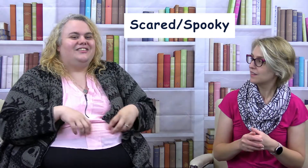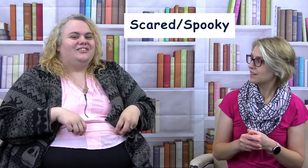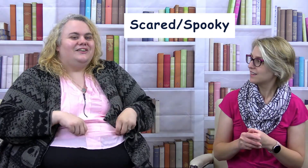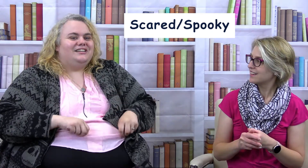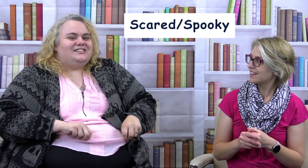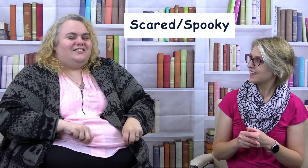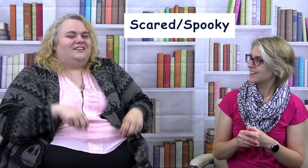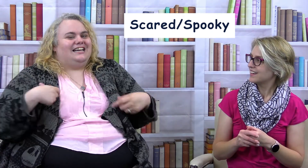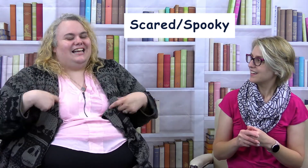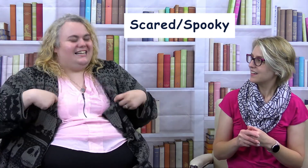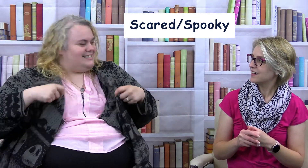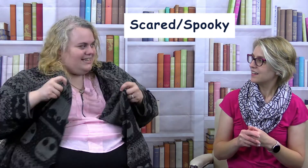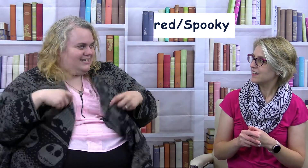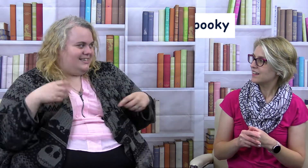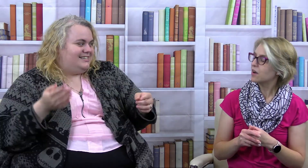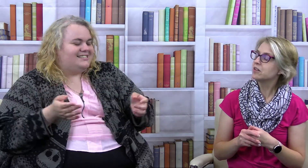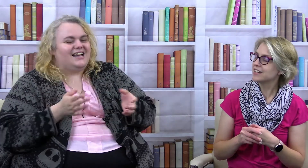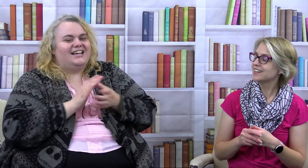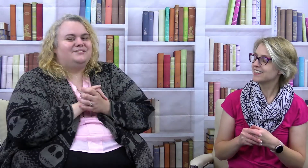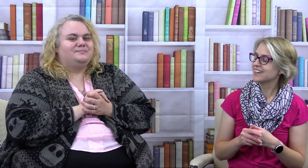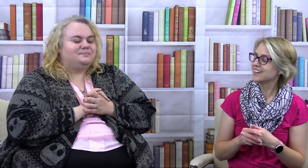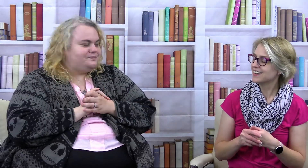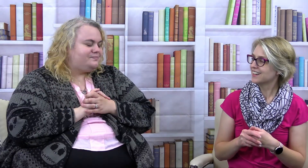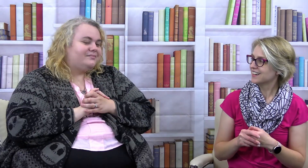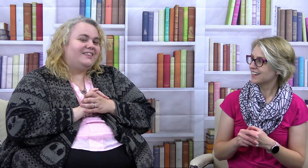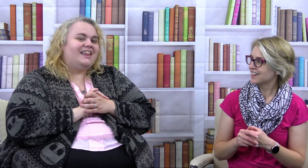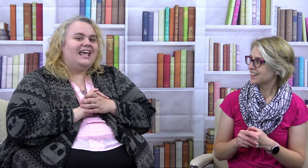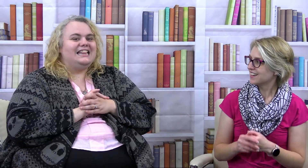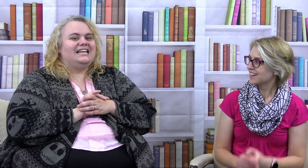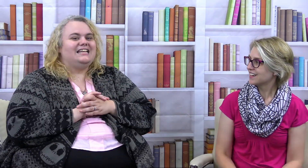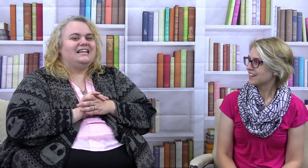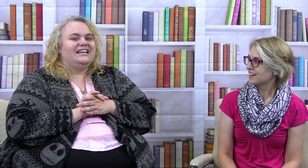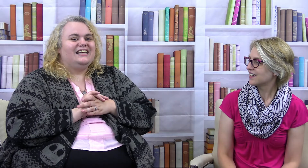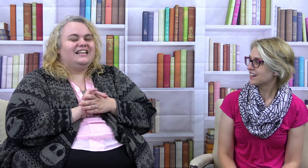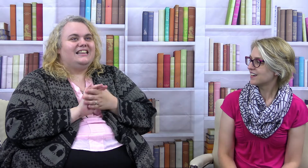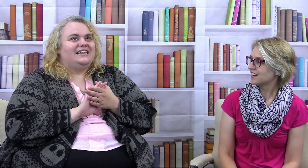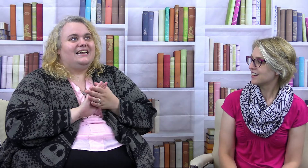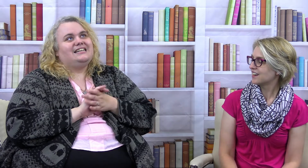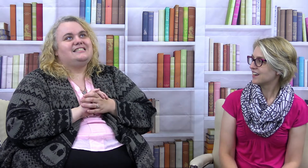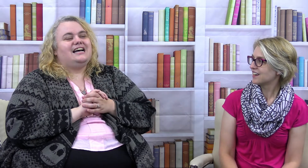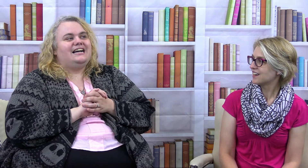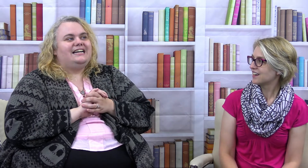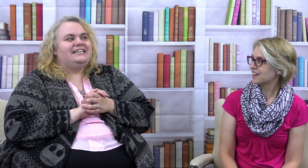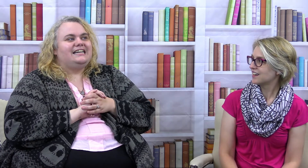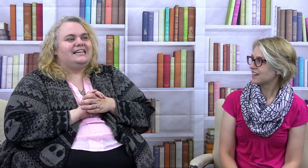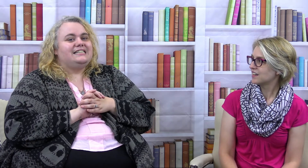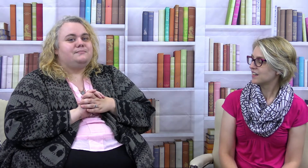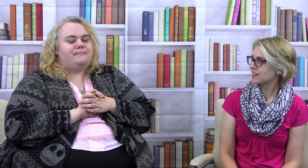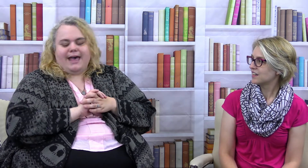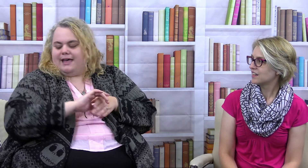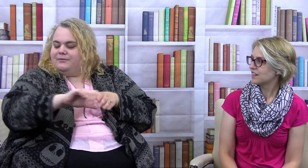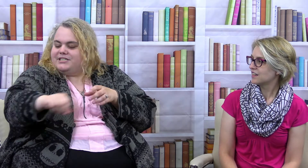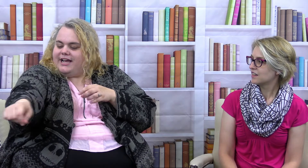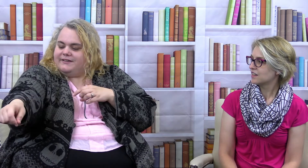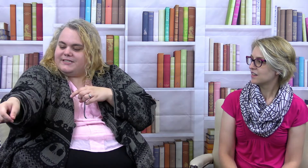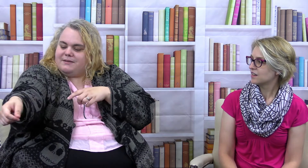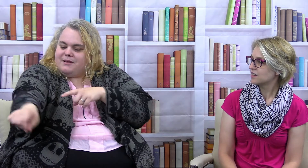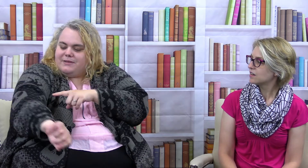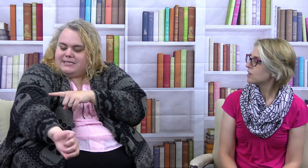throwing yourself in it into the sign. Okay. And then the next sign is bat which I have some on my